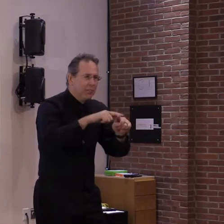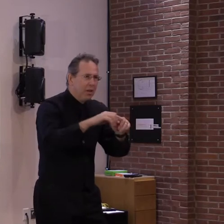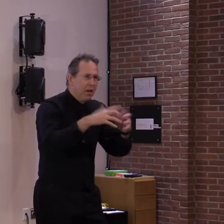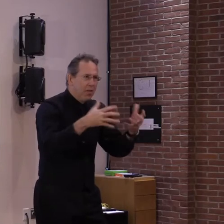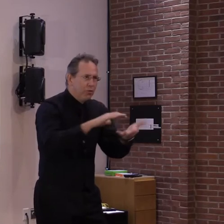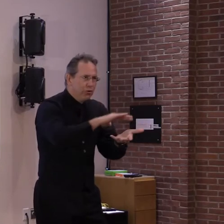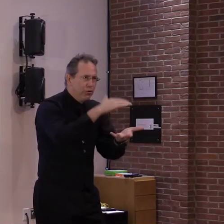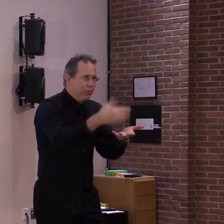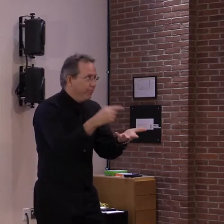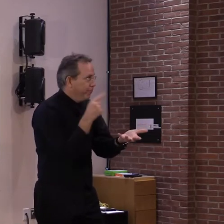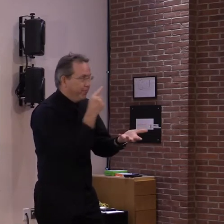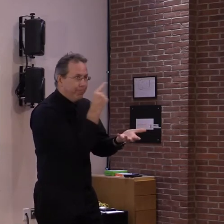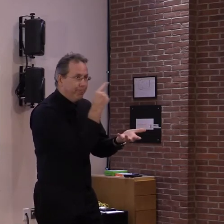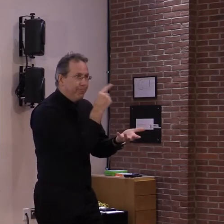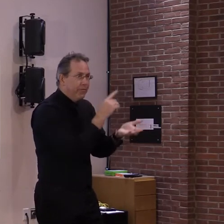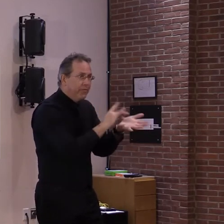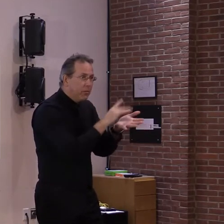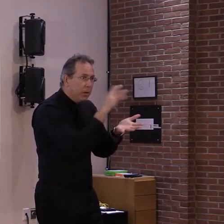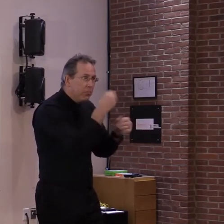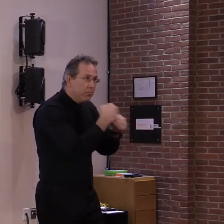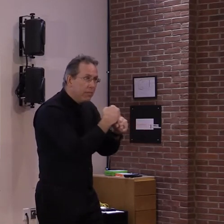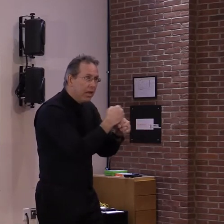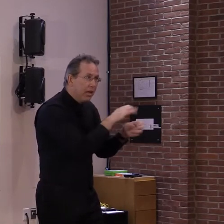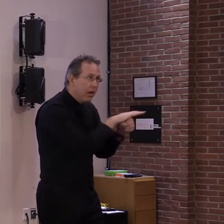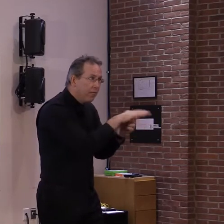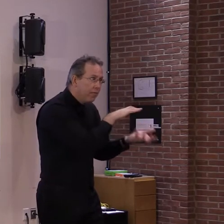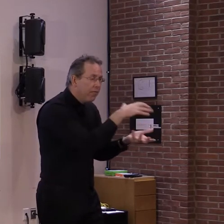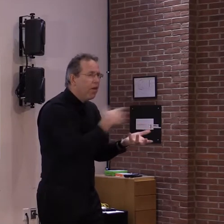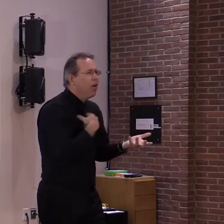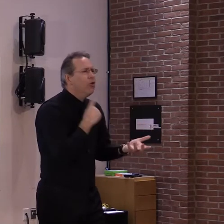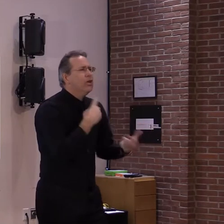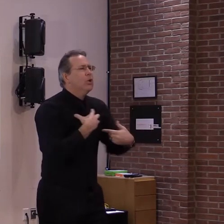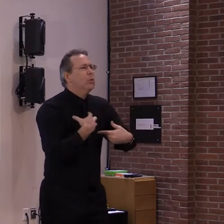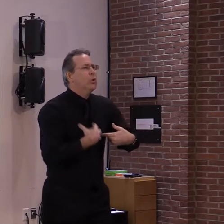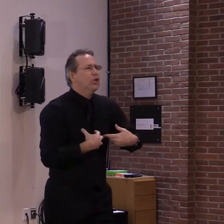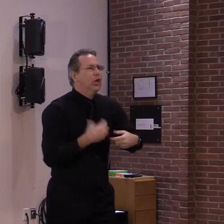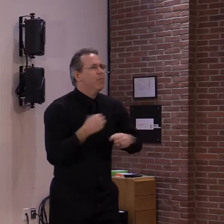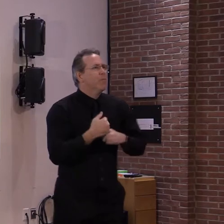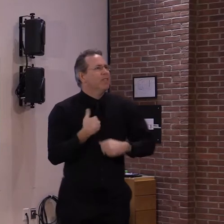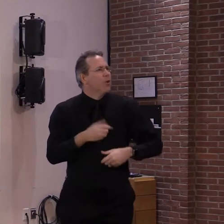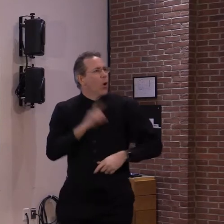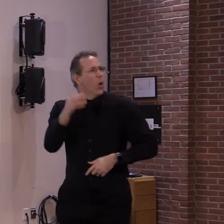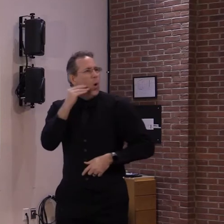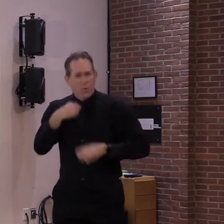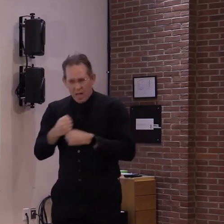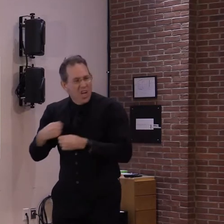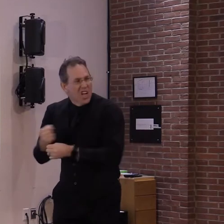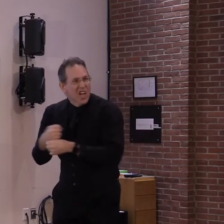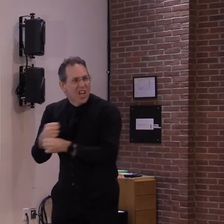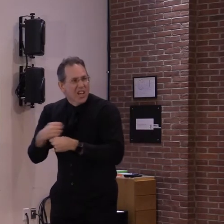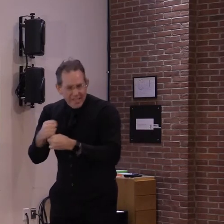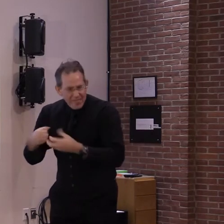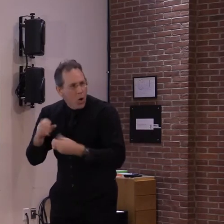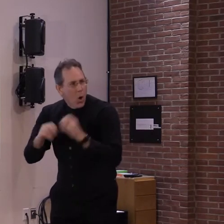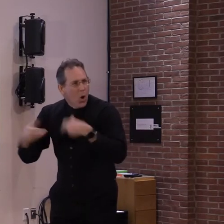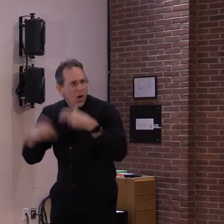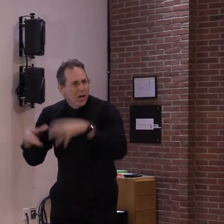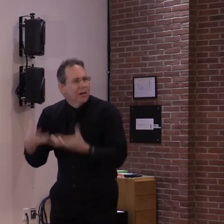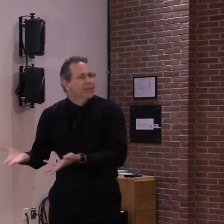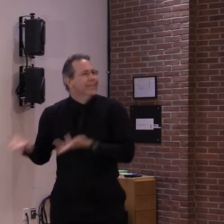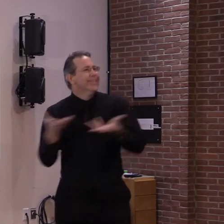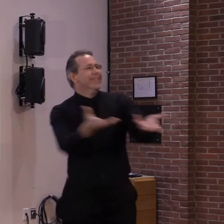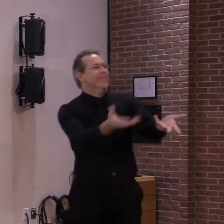We have to wait for it from the federal government. So as soon as we get it, and if it can scale up on production